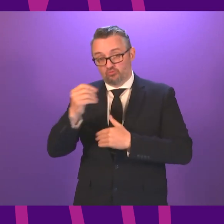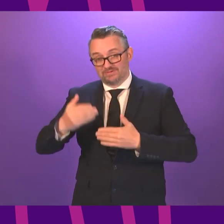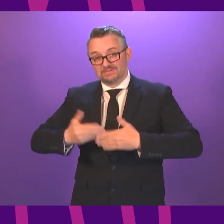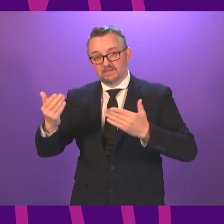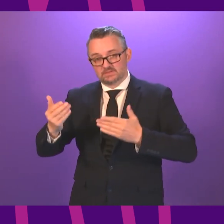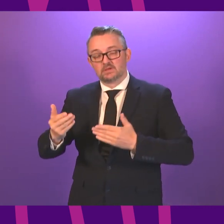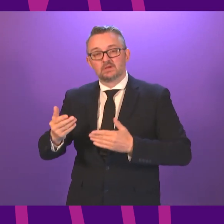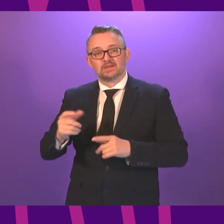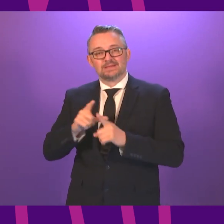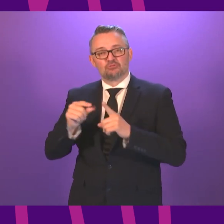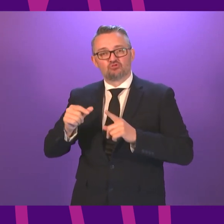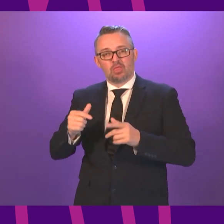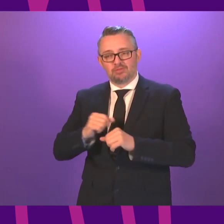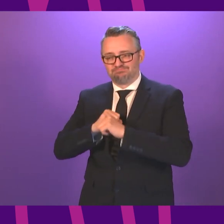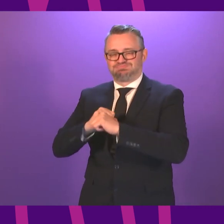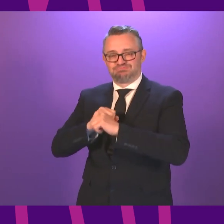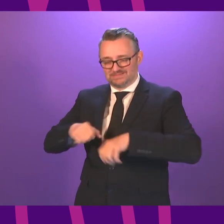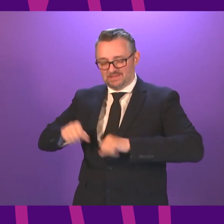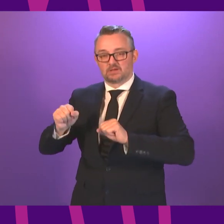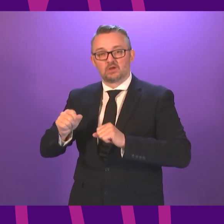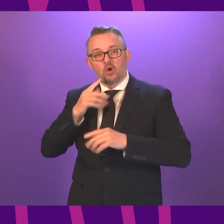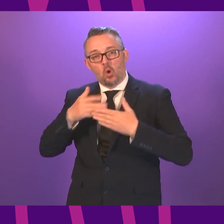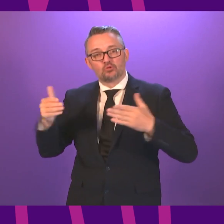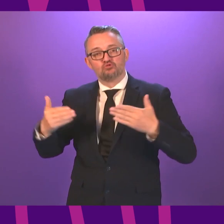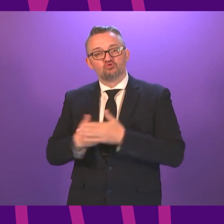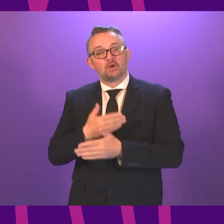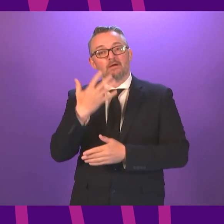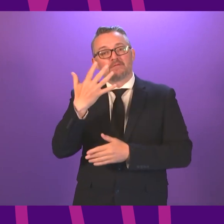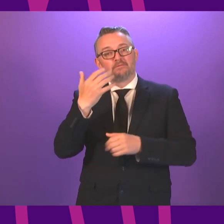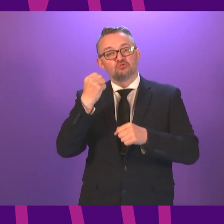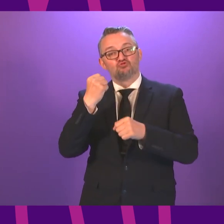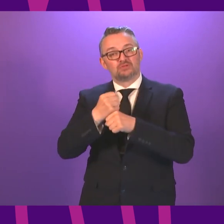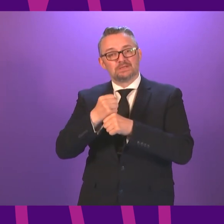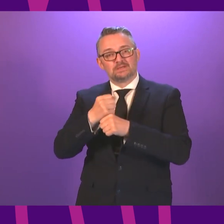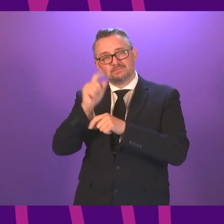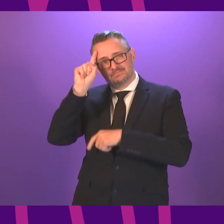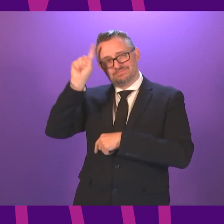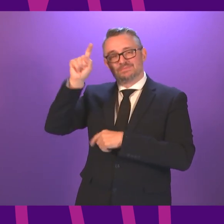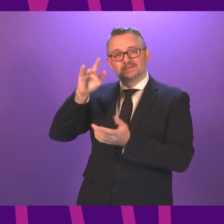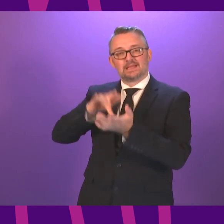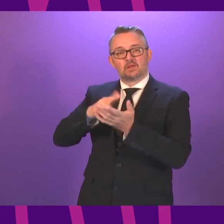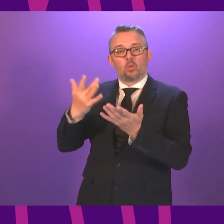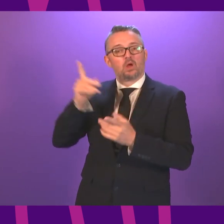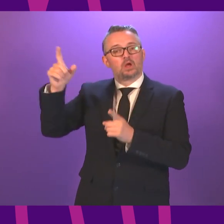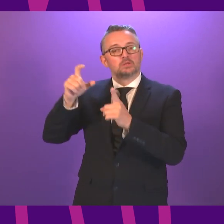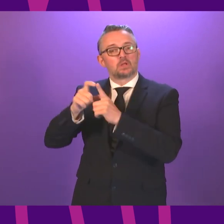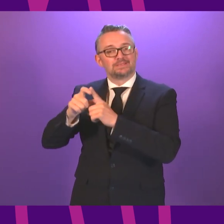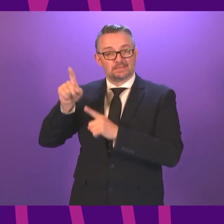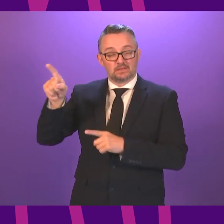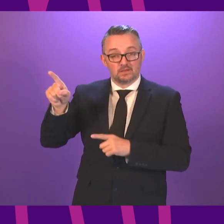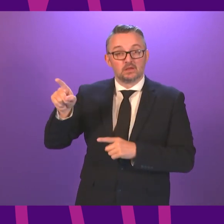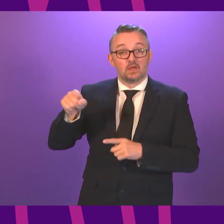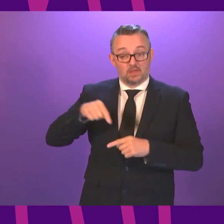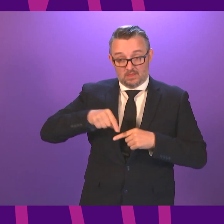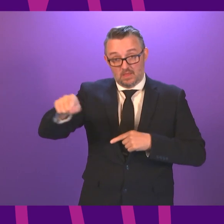the digital boost scheme and open a new 5G innovation centre in Dundee. And over the course of the Parliament, we will